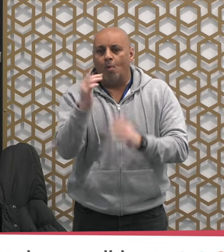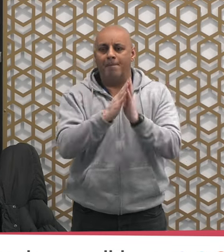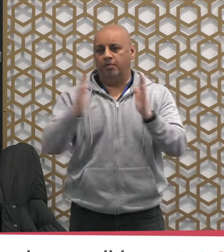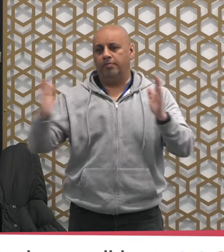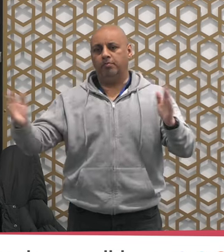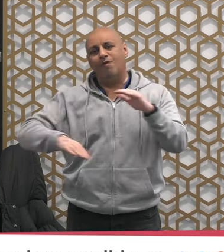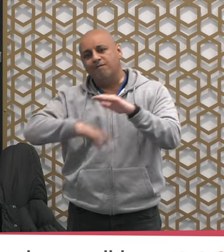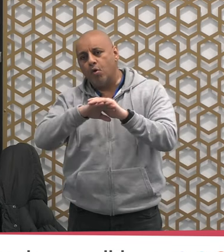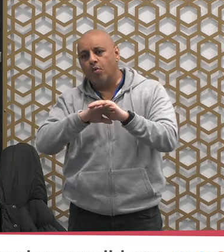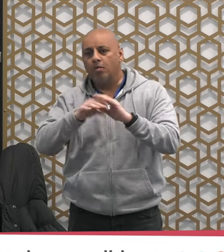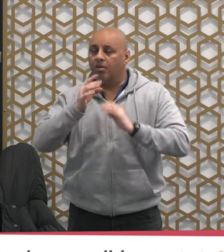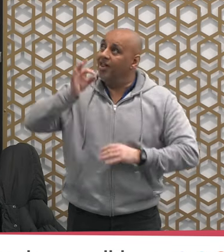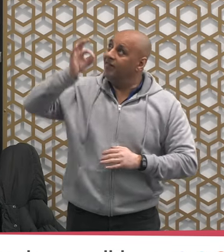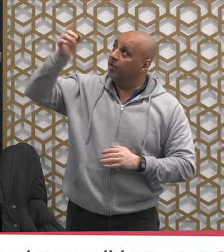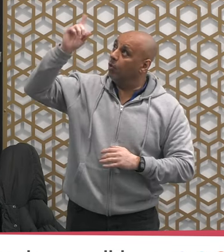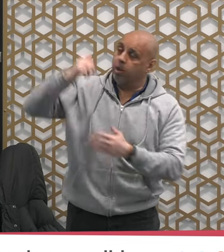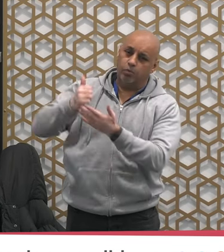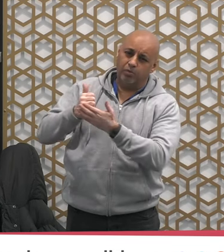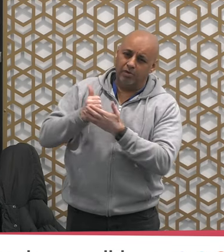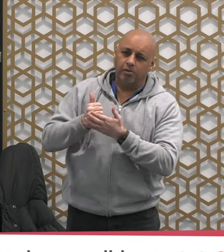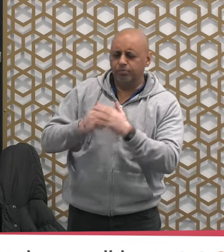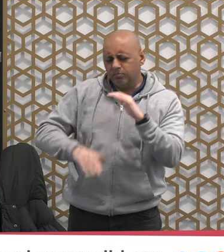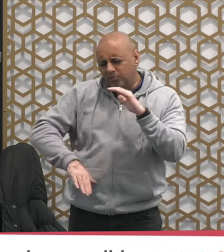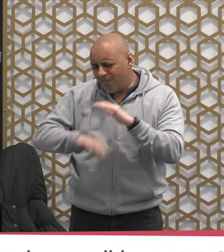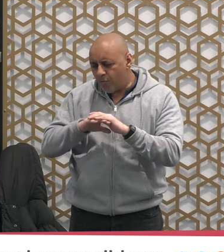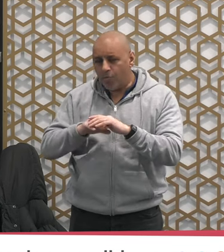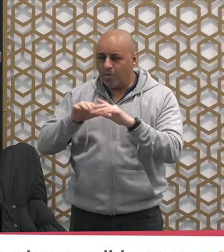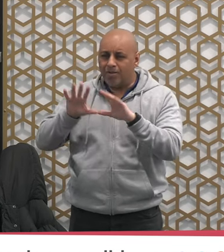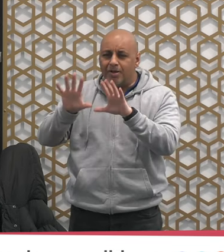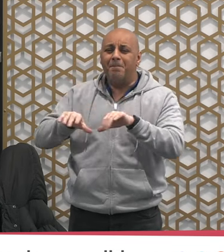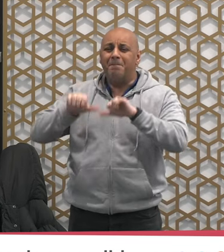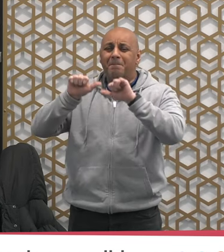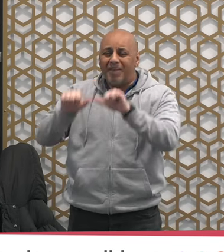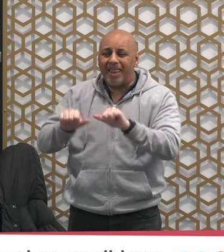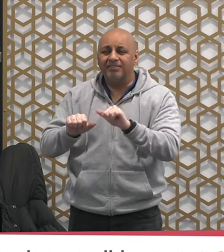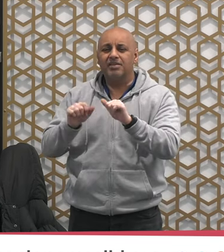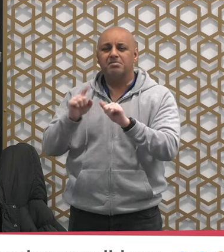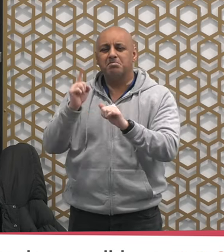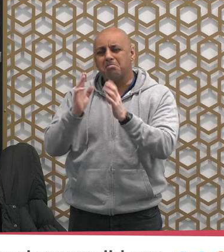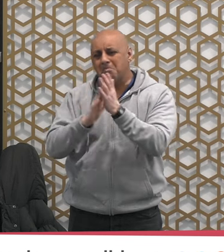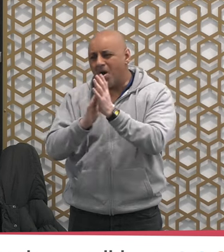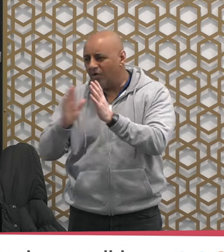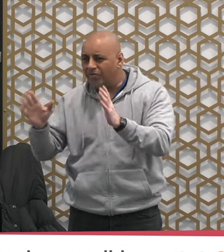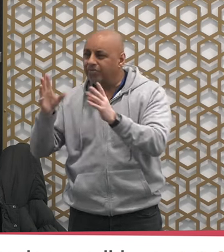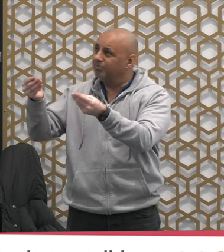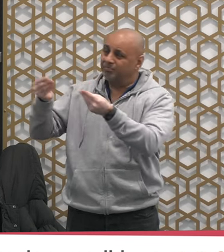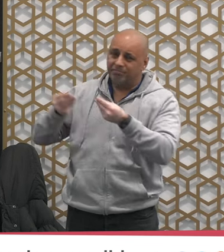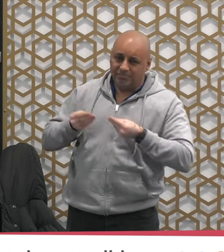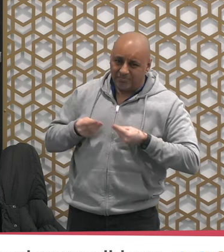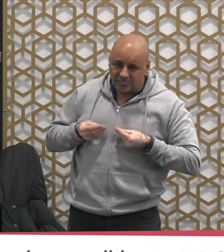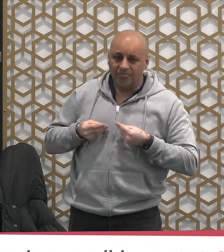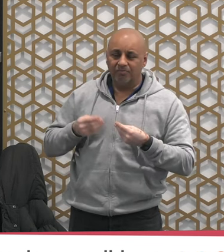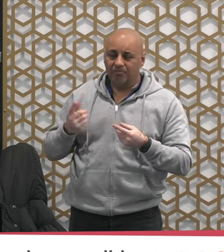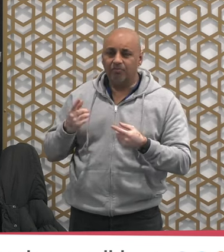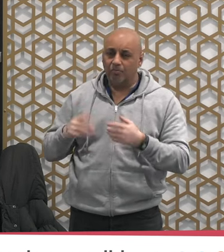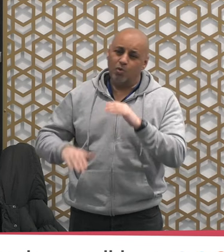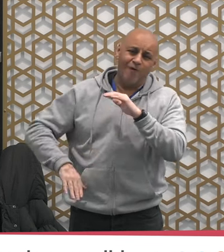and ability to make the most of the blessed month of Ramadan the Aslaf our Salaf Salihin they used to look forward